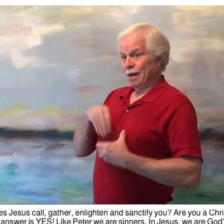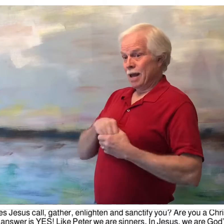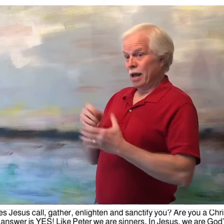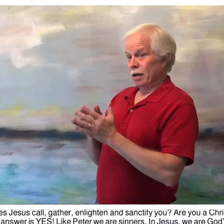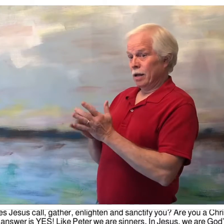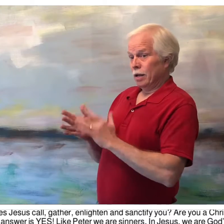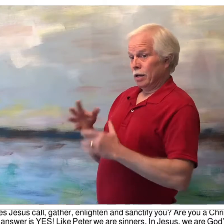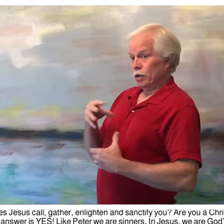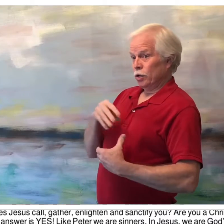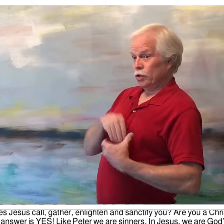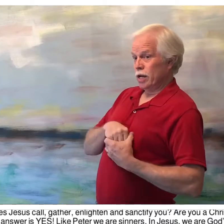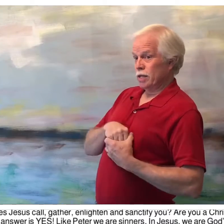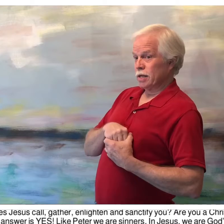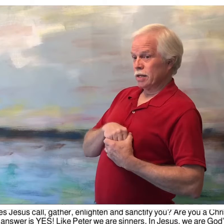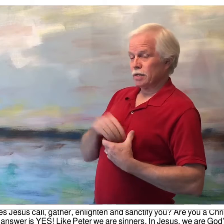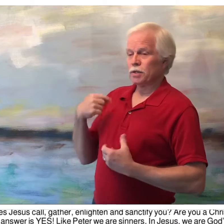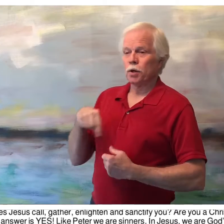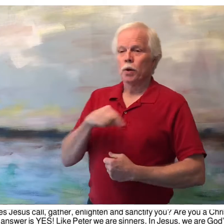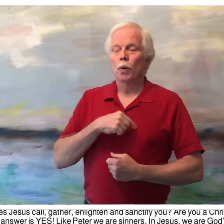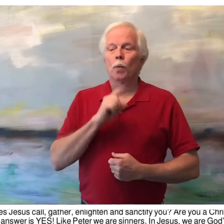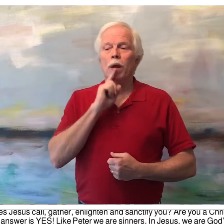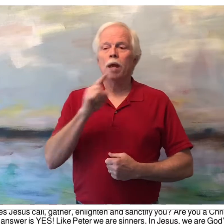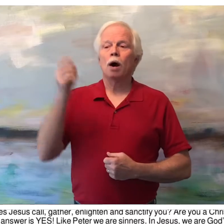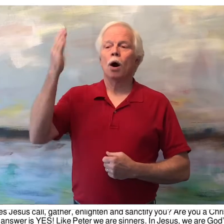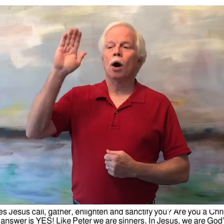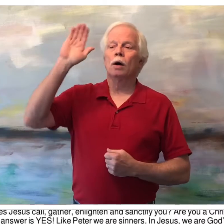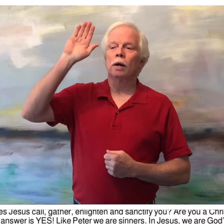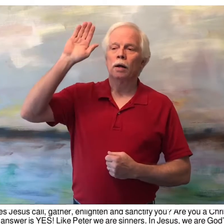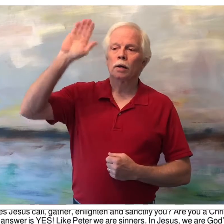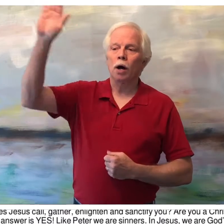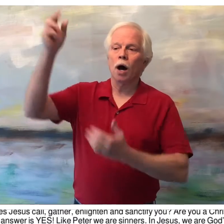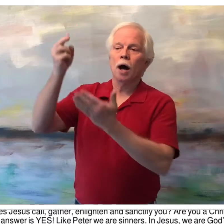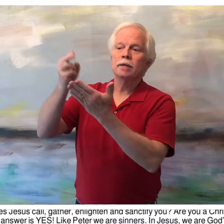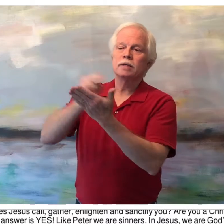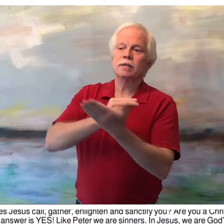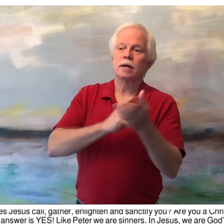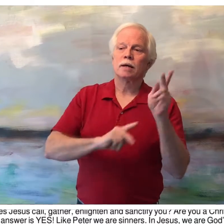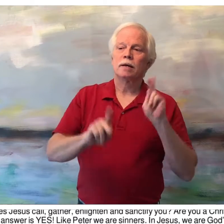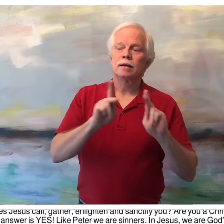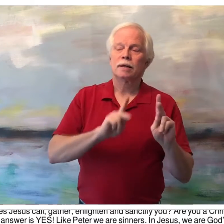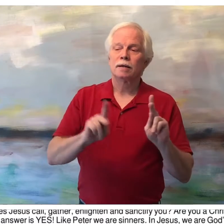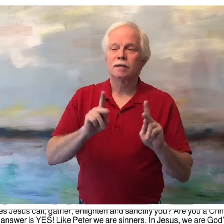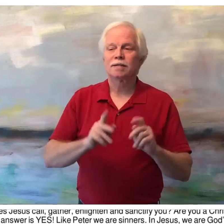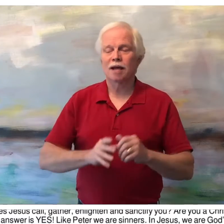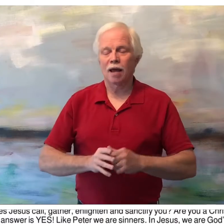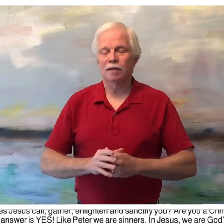In Jesus, we are God's saints.